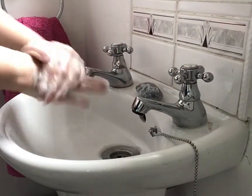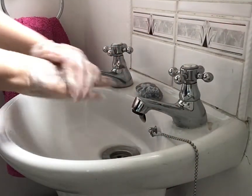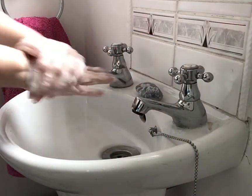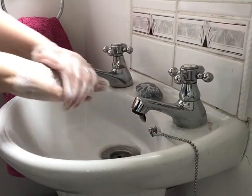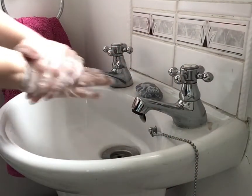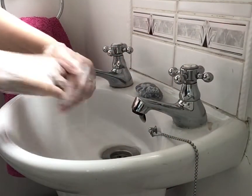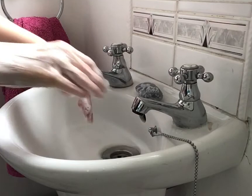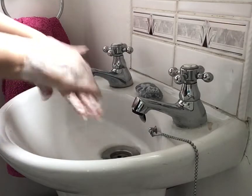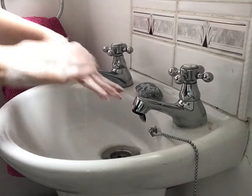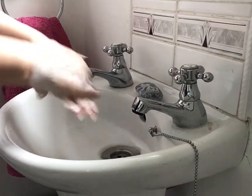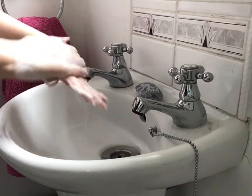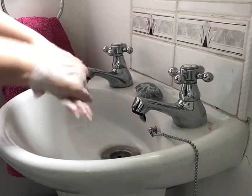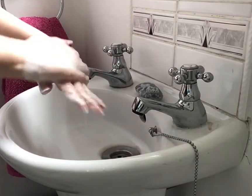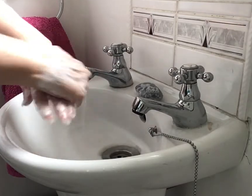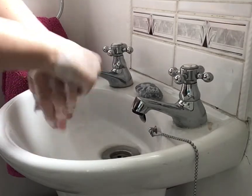Wash hands.